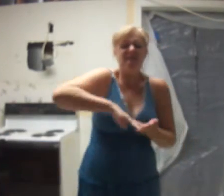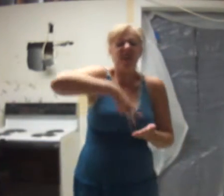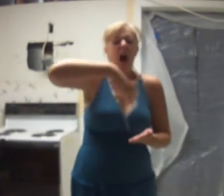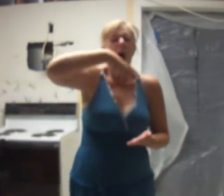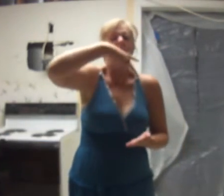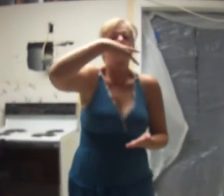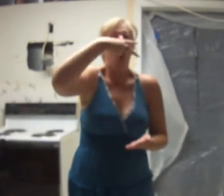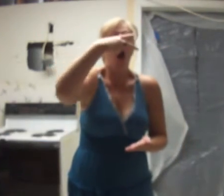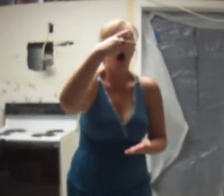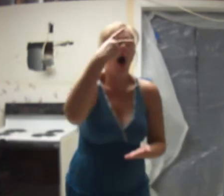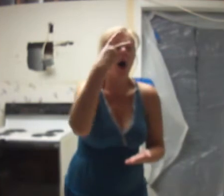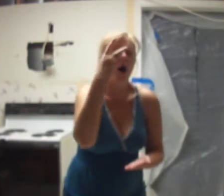fall